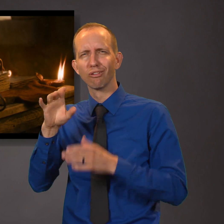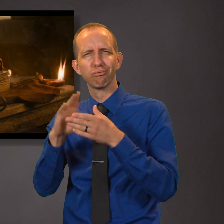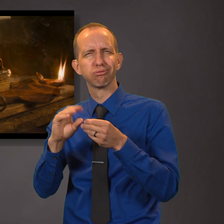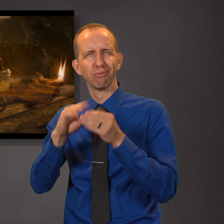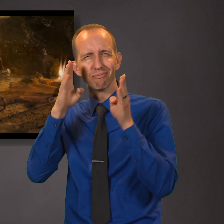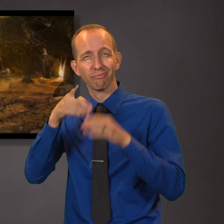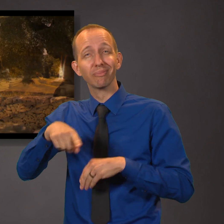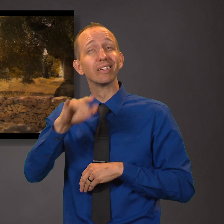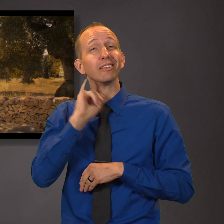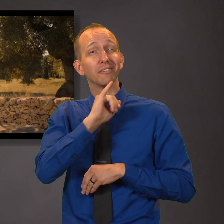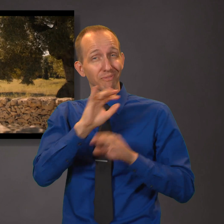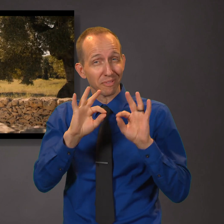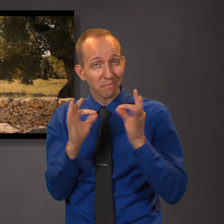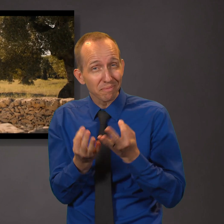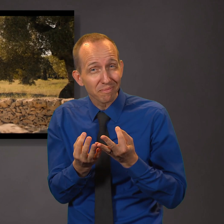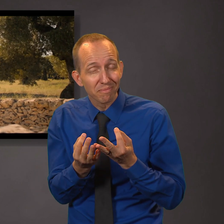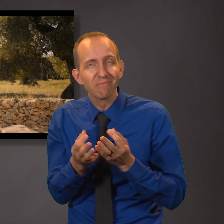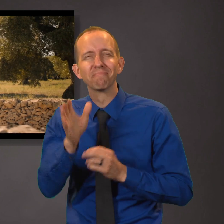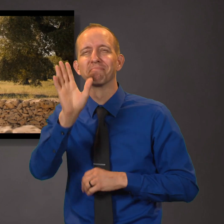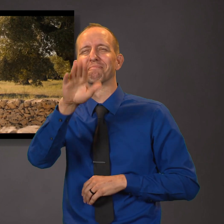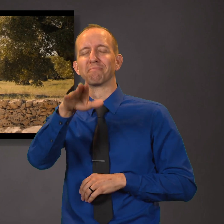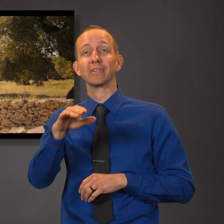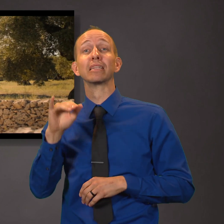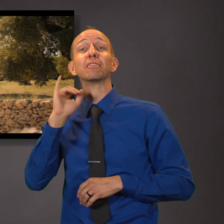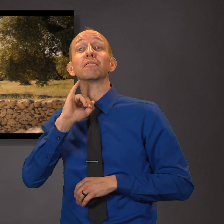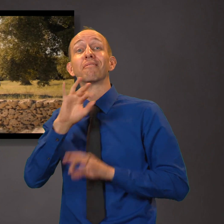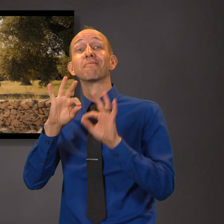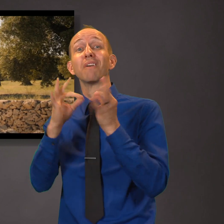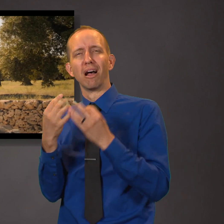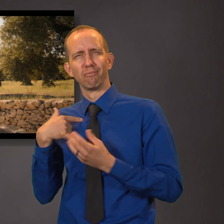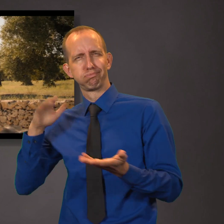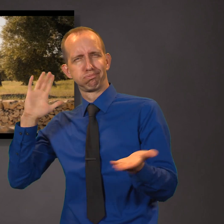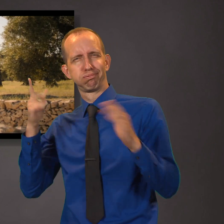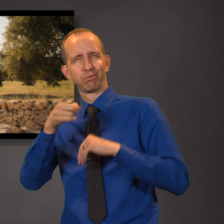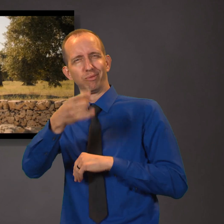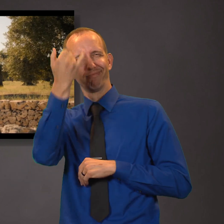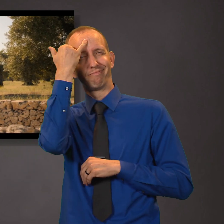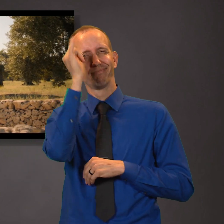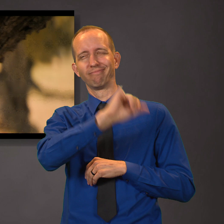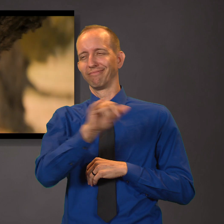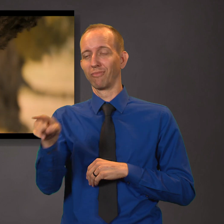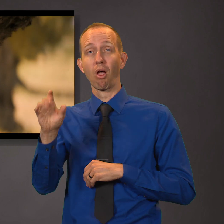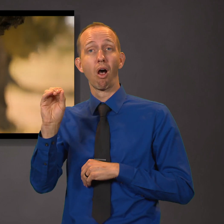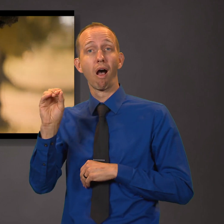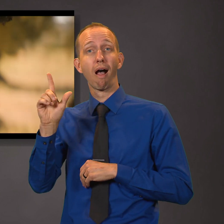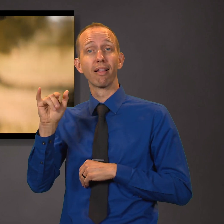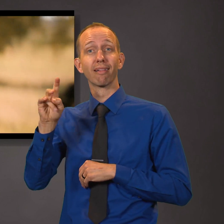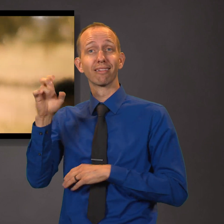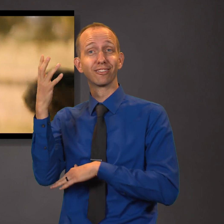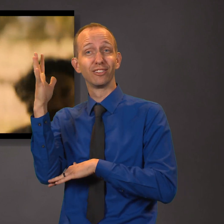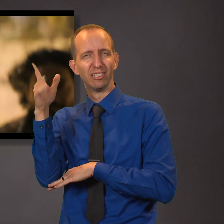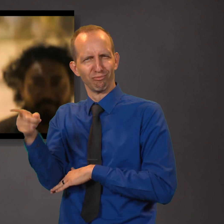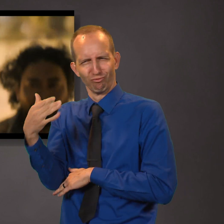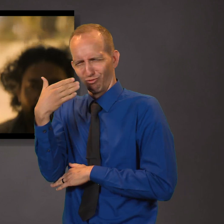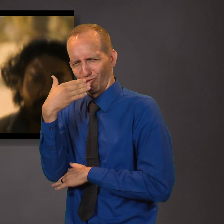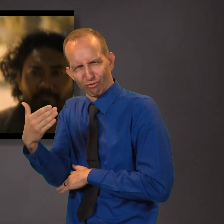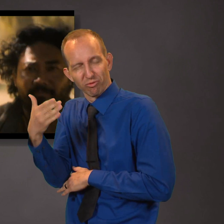Hearken, O ye house of Israel, for behold, thus saith the Lord, I will liken thee, O house of